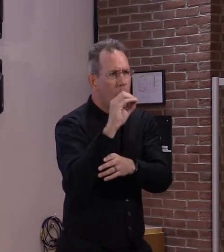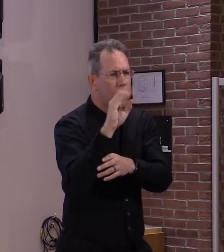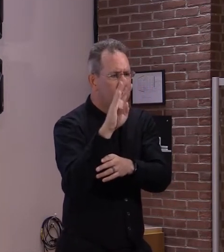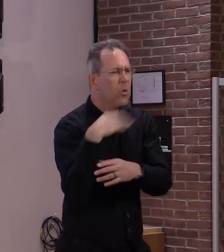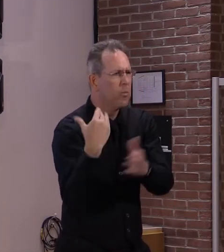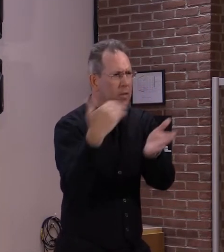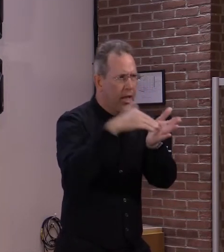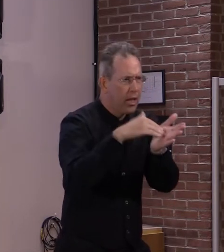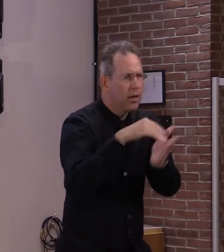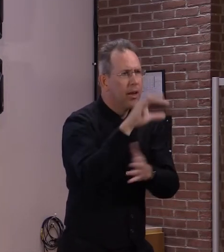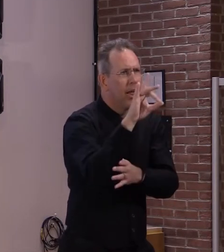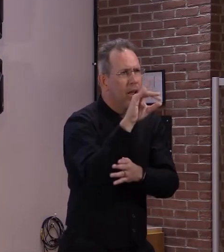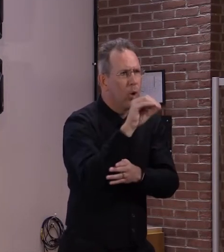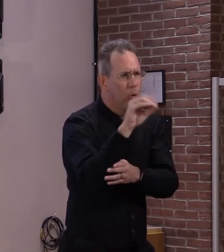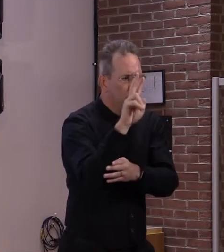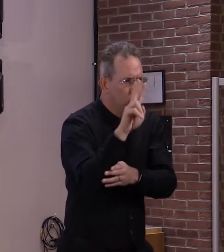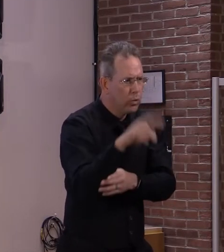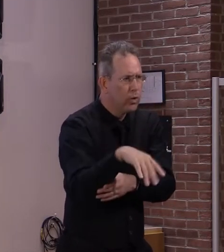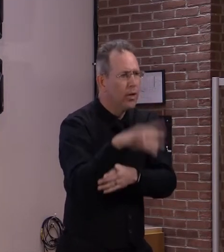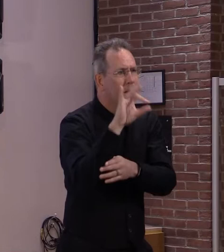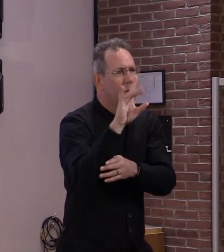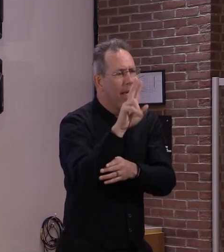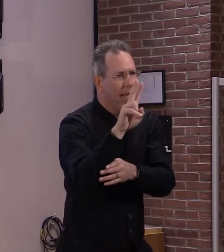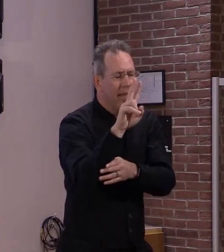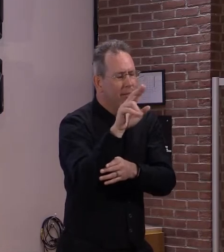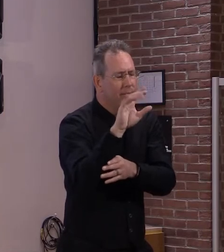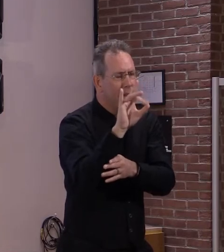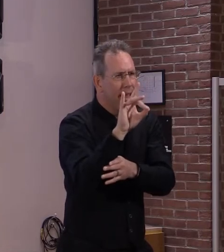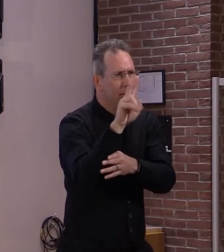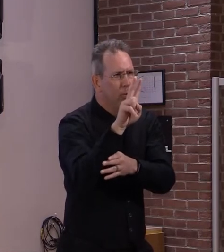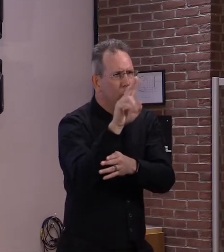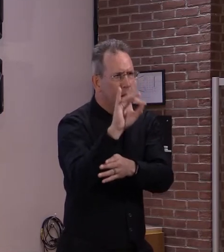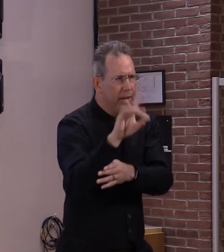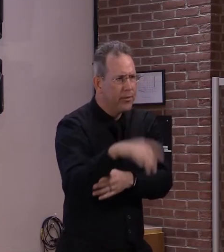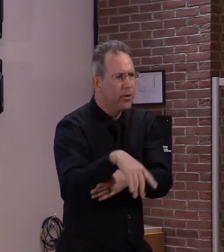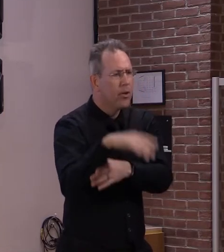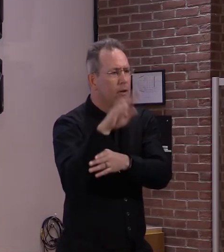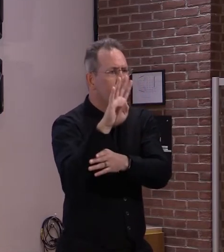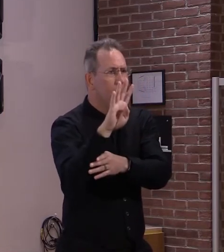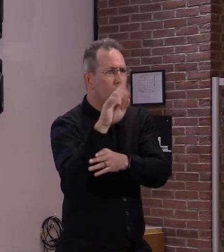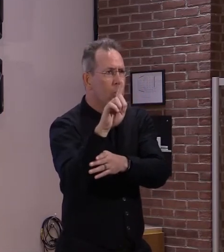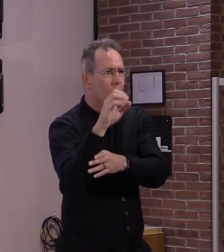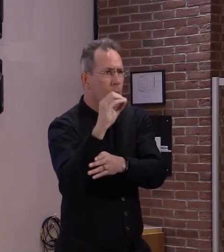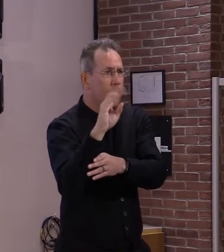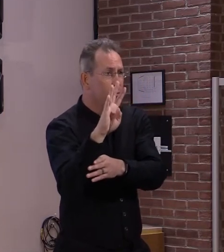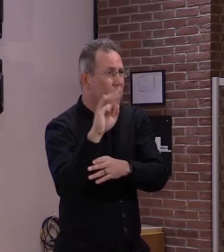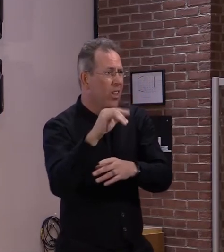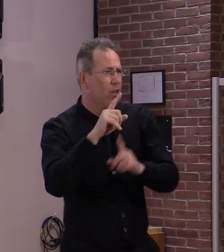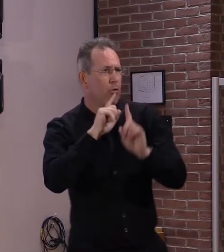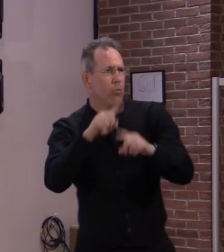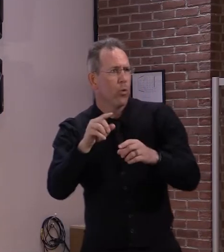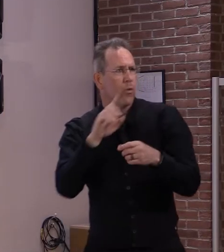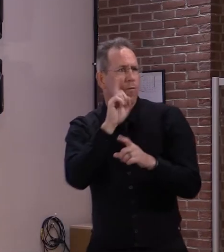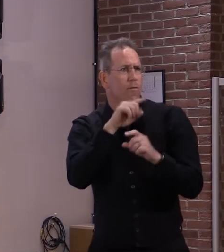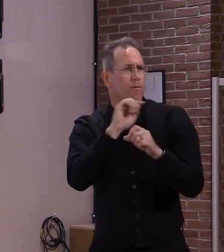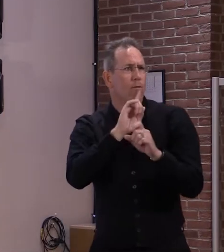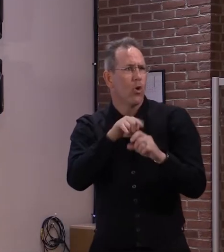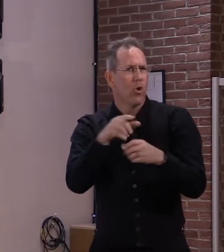802-828-4104. That number again is 802-828